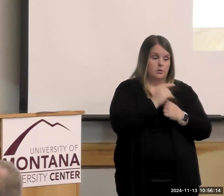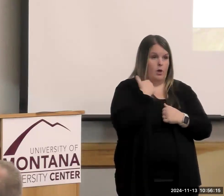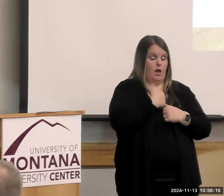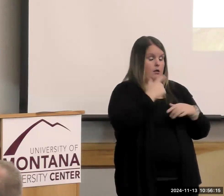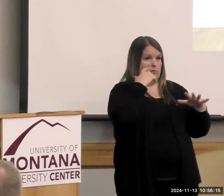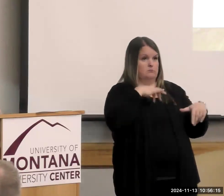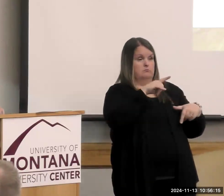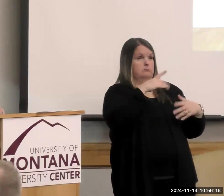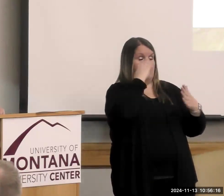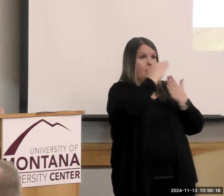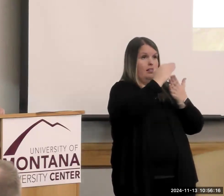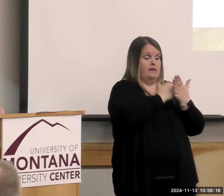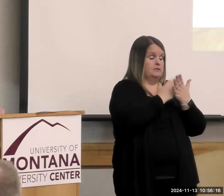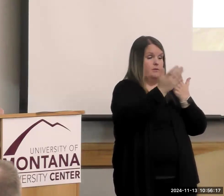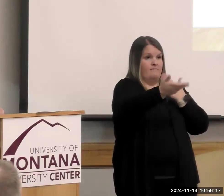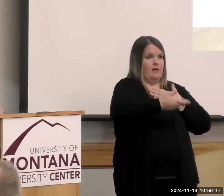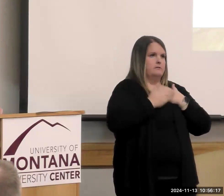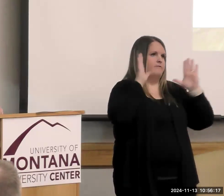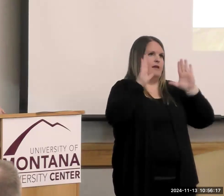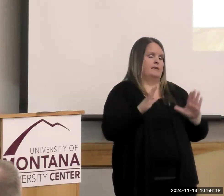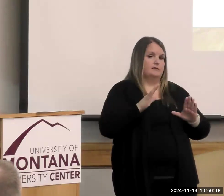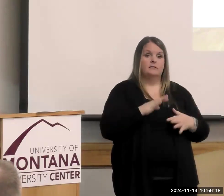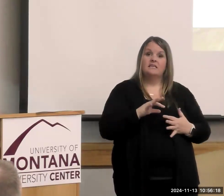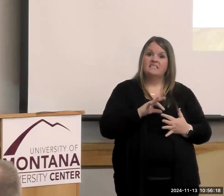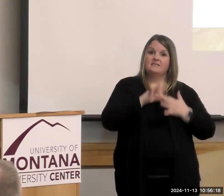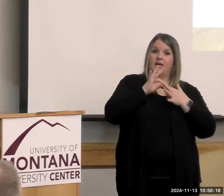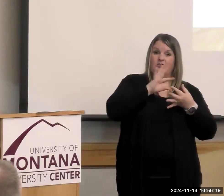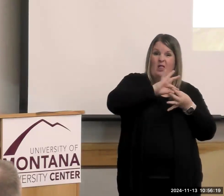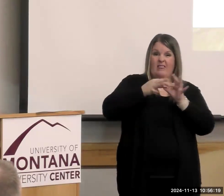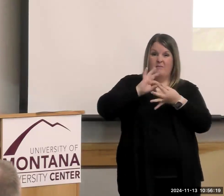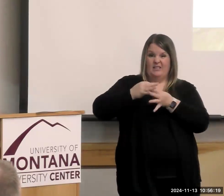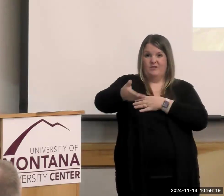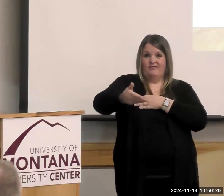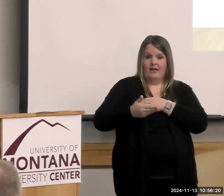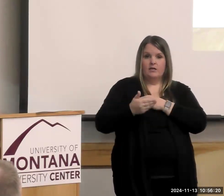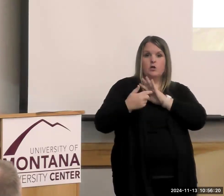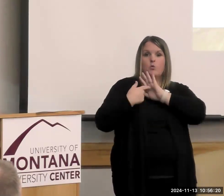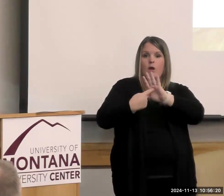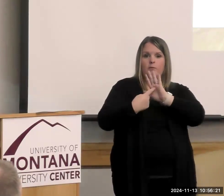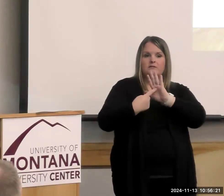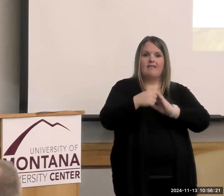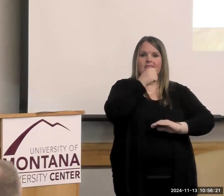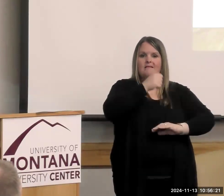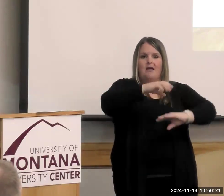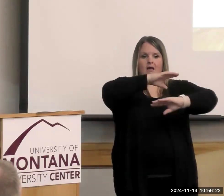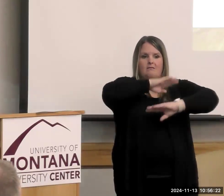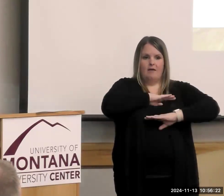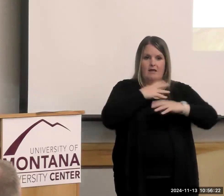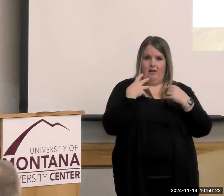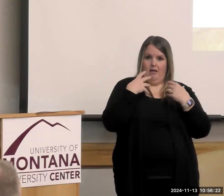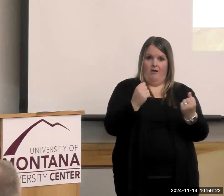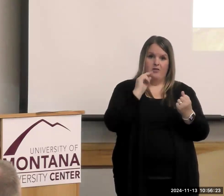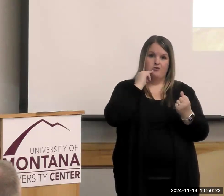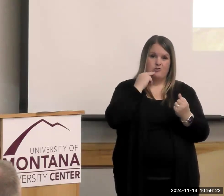fantastic. Special Olympics was invited to represent the unmet health and nutrition needs